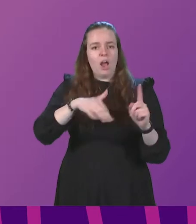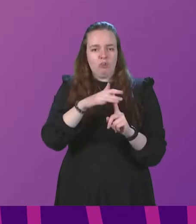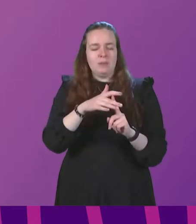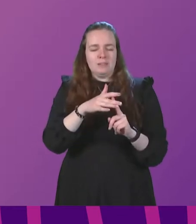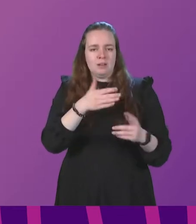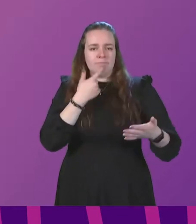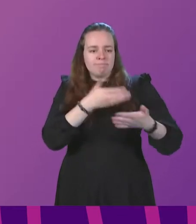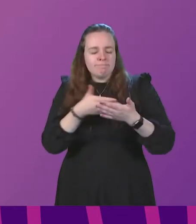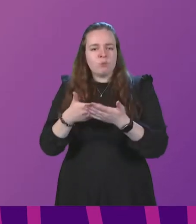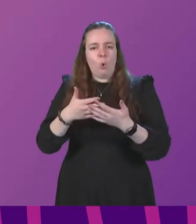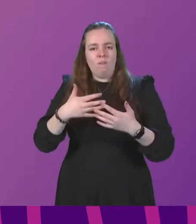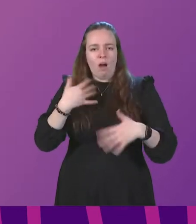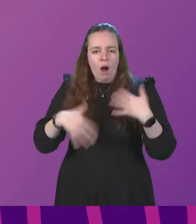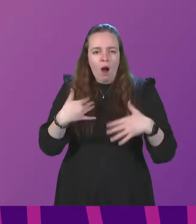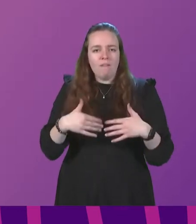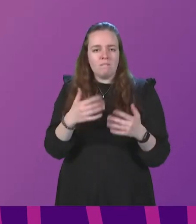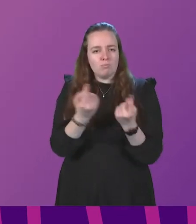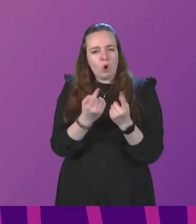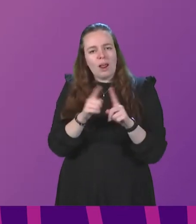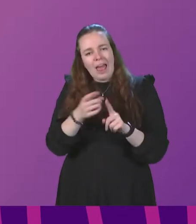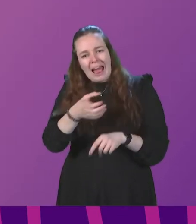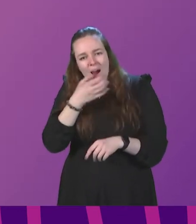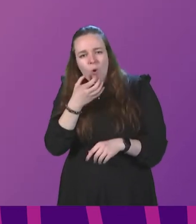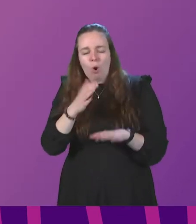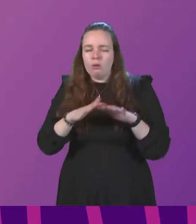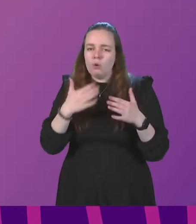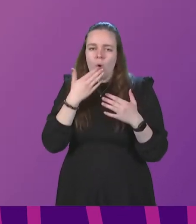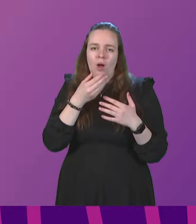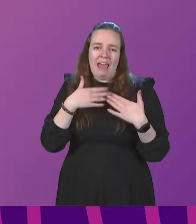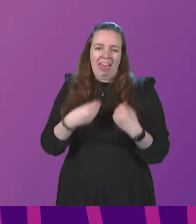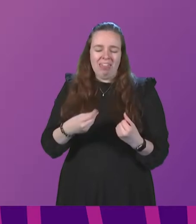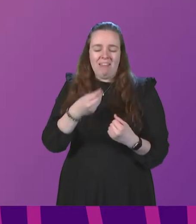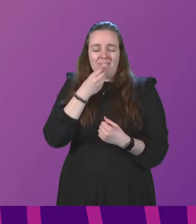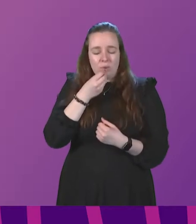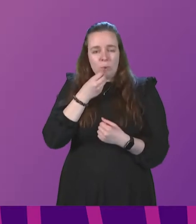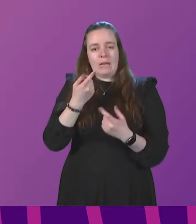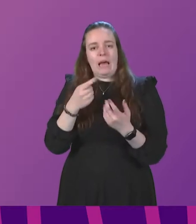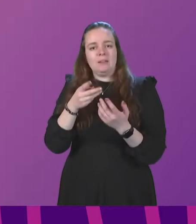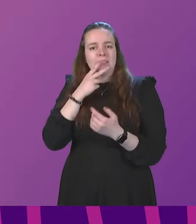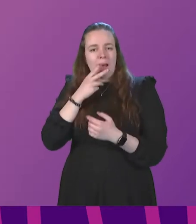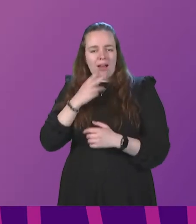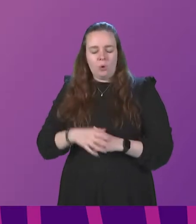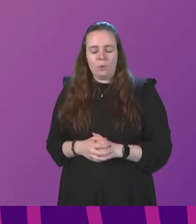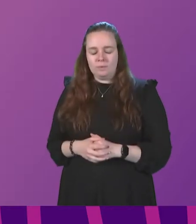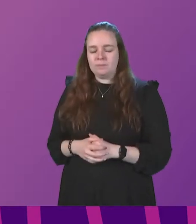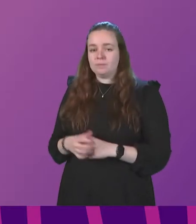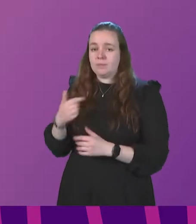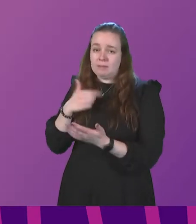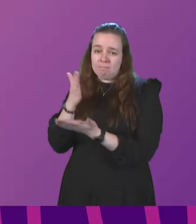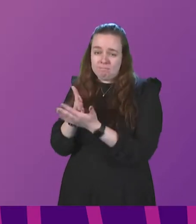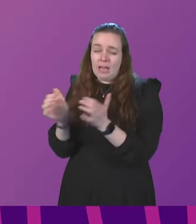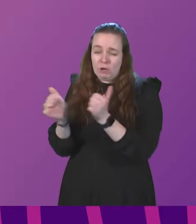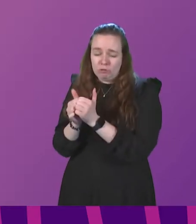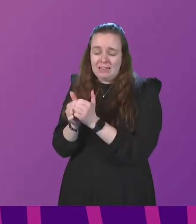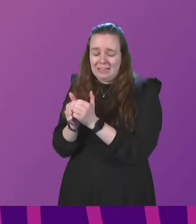of harmful products like alcohol, unhealthy food and tobacco? Minister. I would absolutely agree with that.